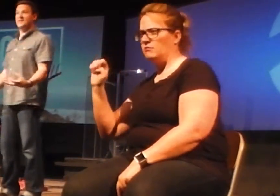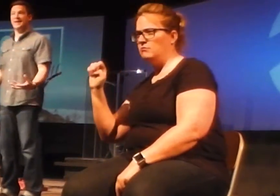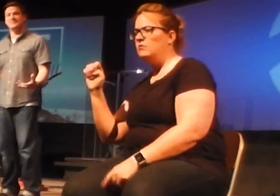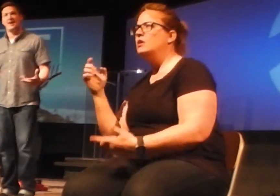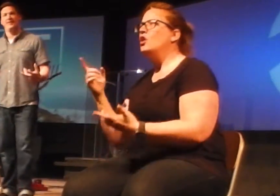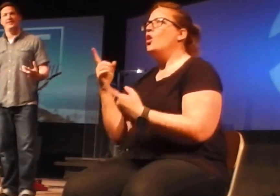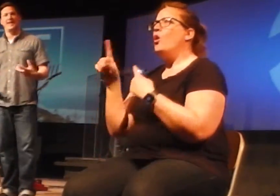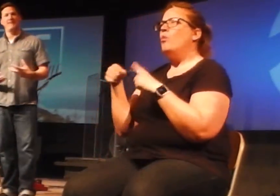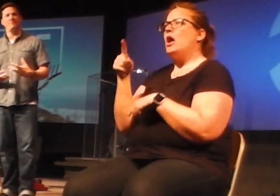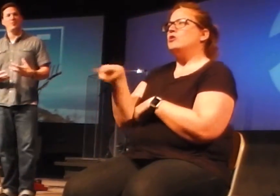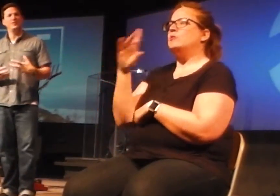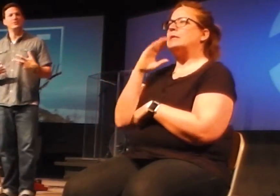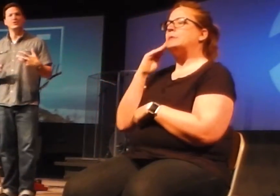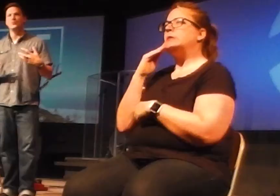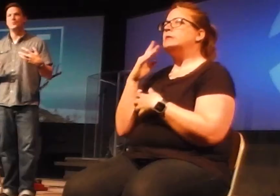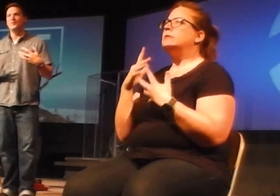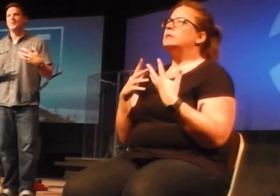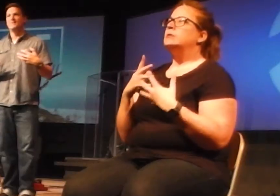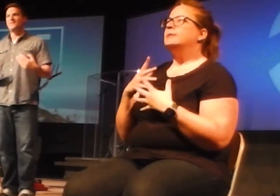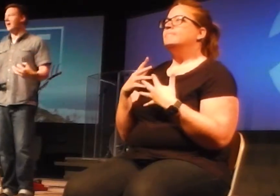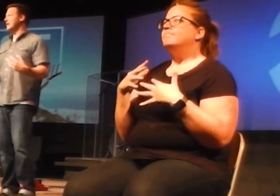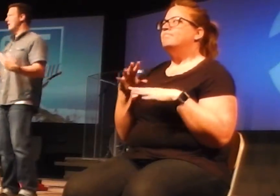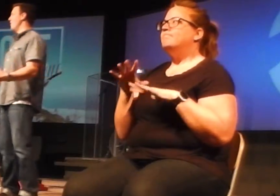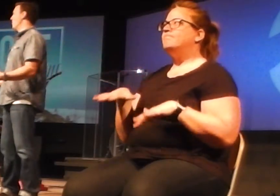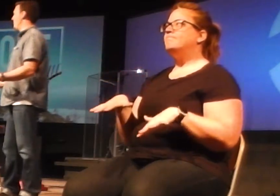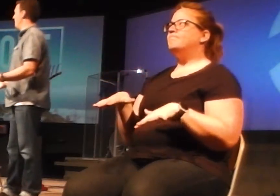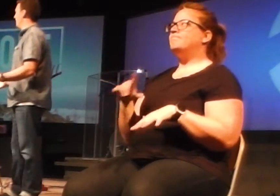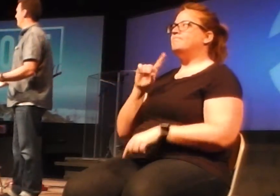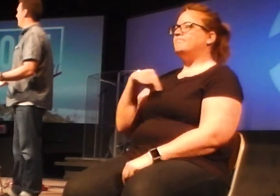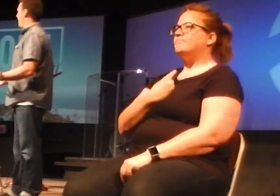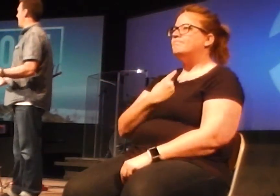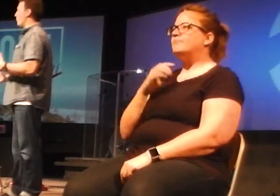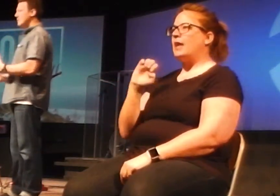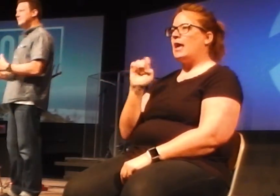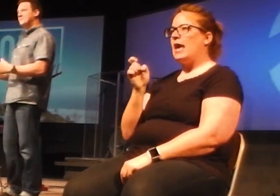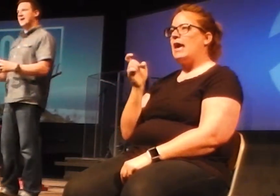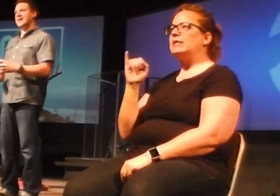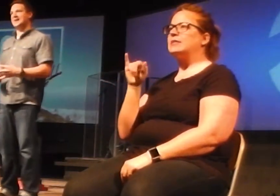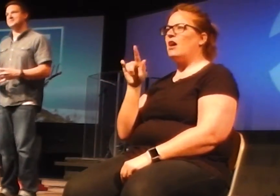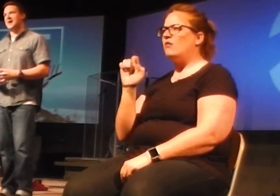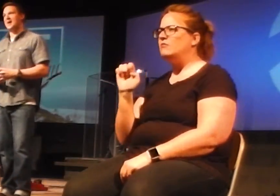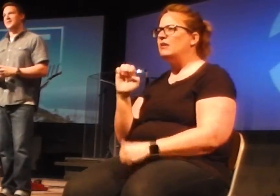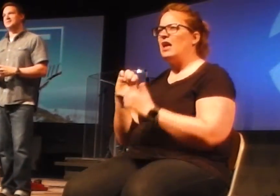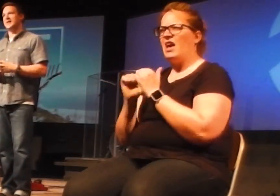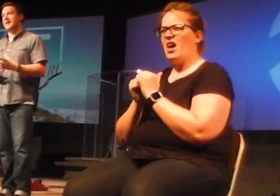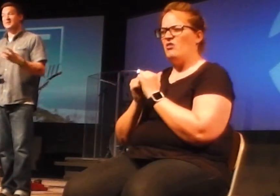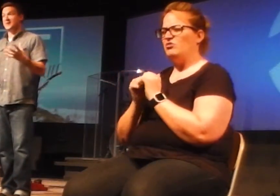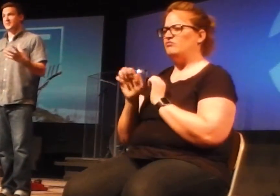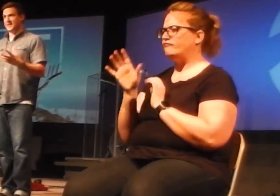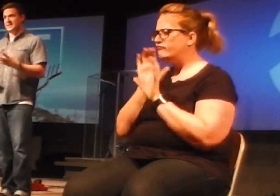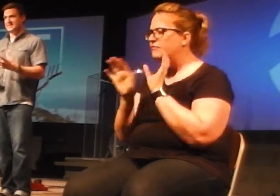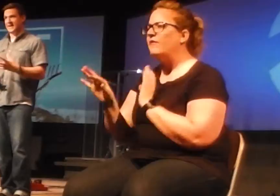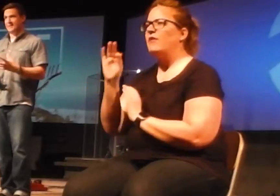of exile in life, where do you find hope? And the way we define exile is, and exile is any time